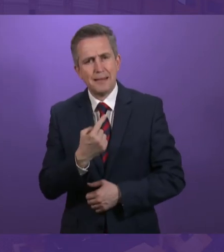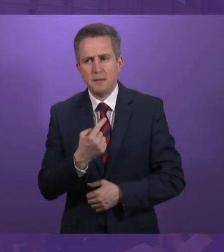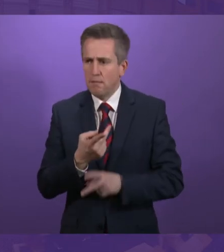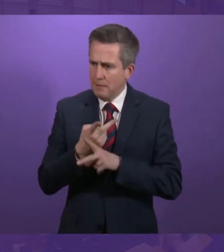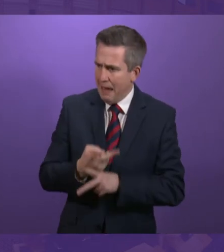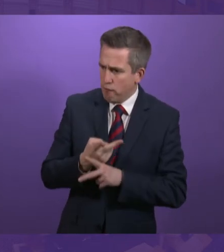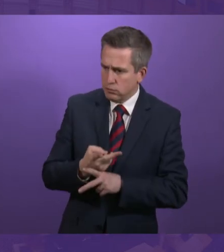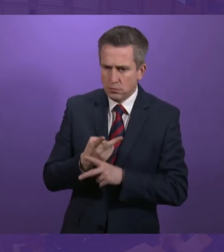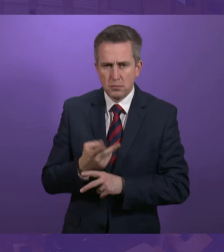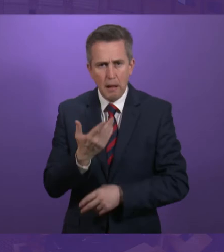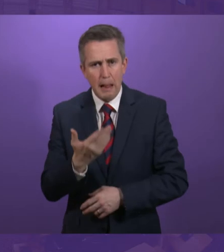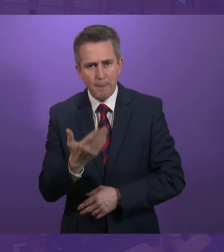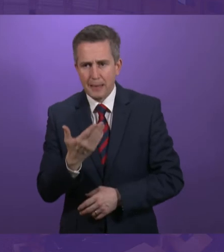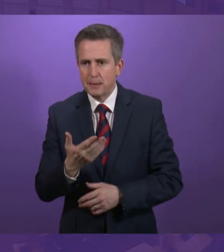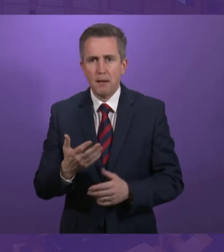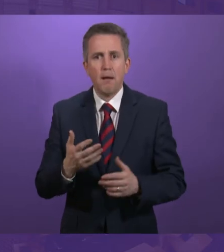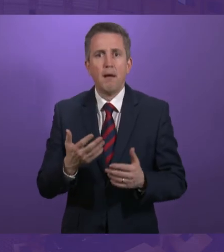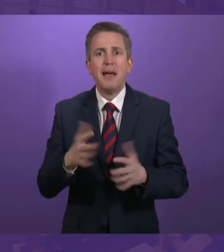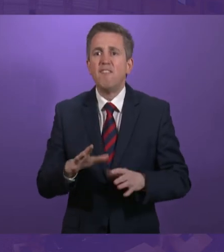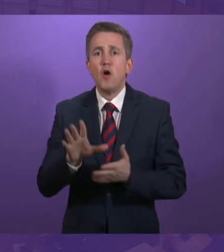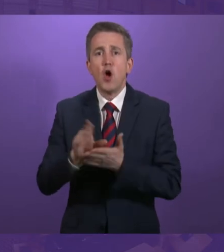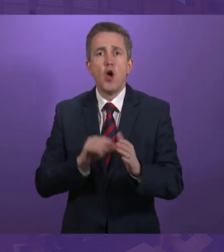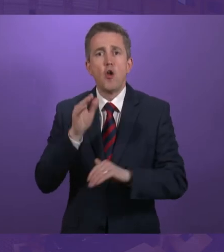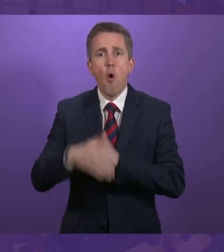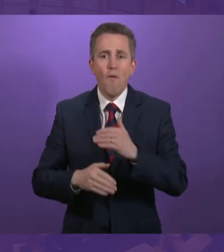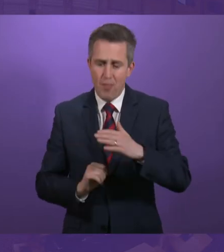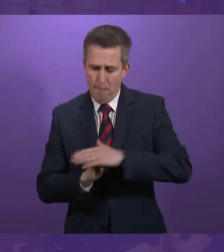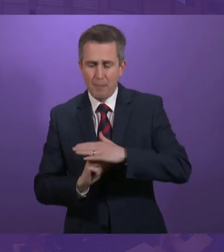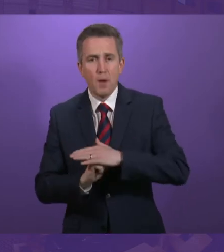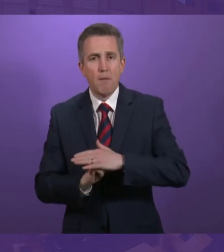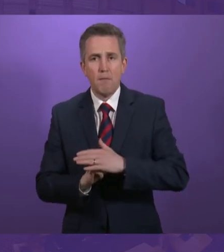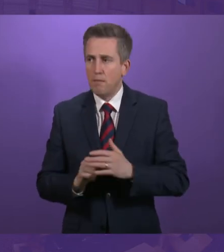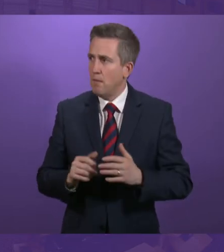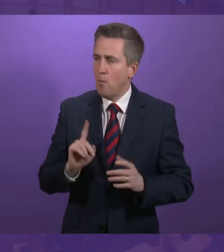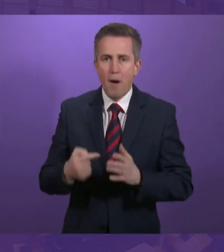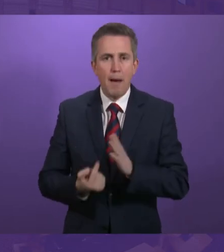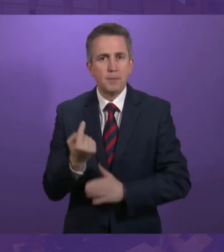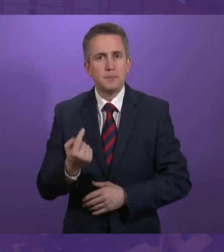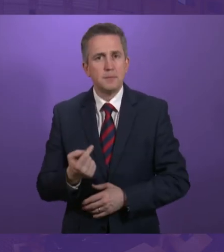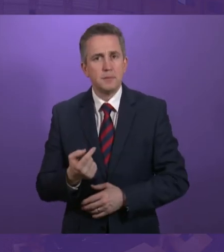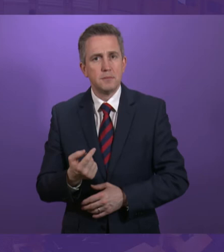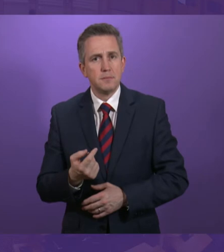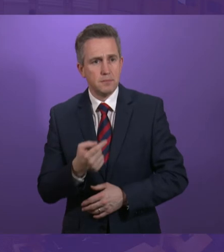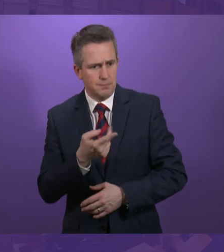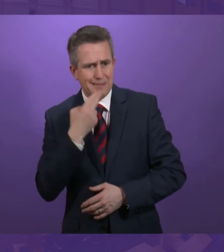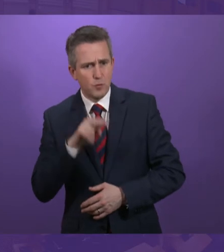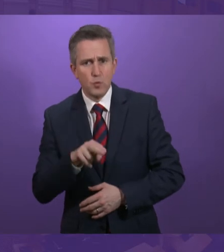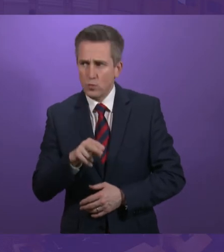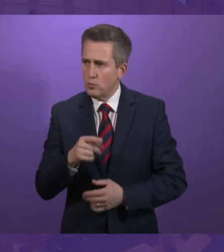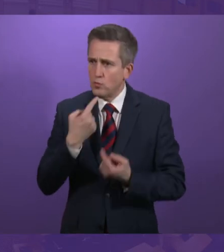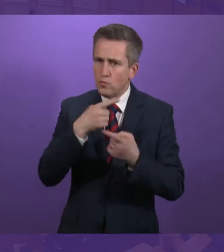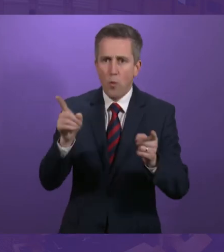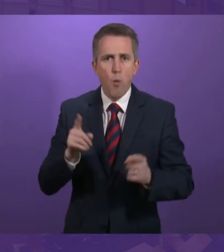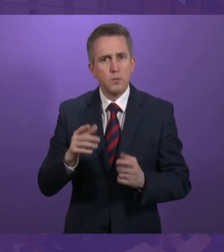going over the carers allowance cliff edge if they earn more than the threshold. But this afternoon, the Cabinet Secretary is telling the Chamber